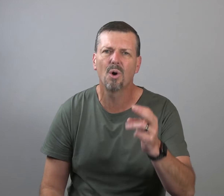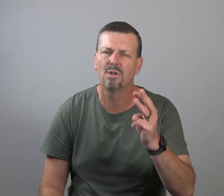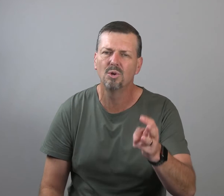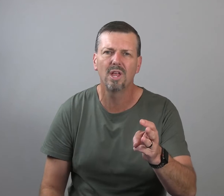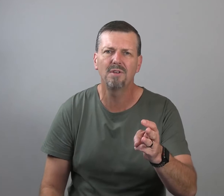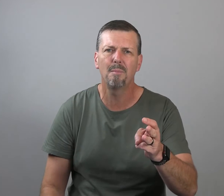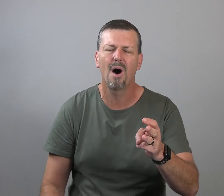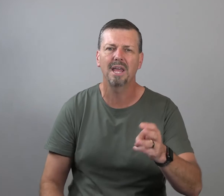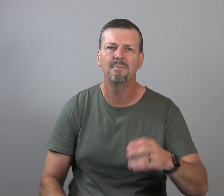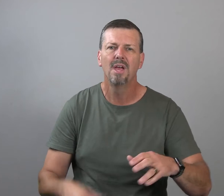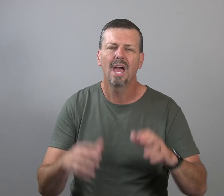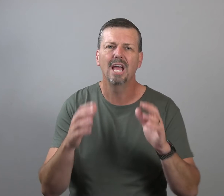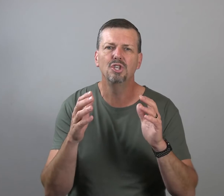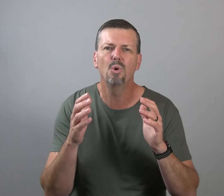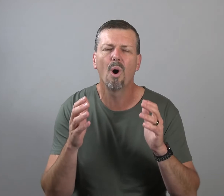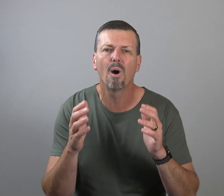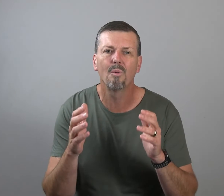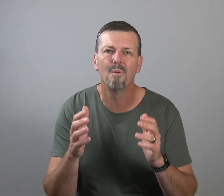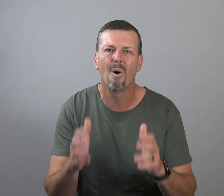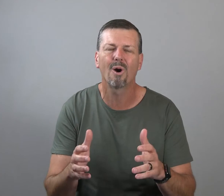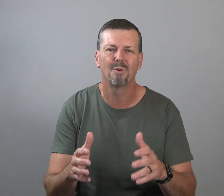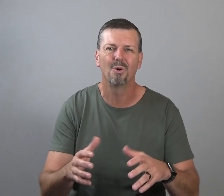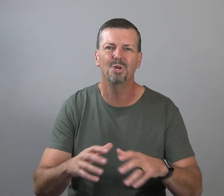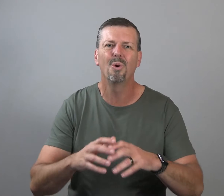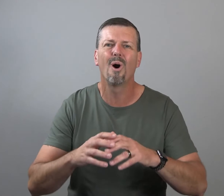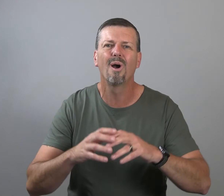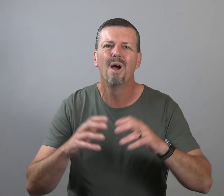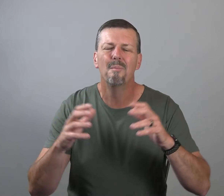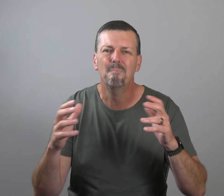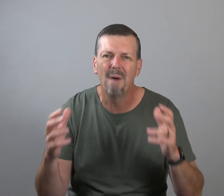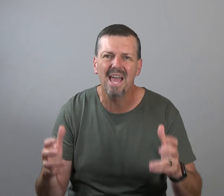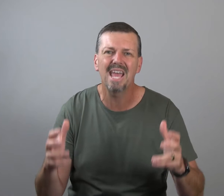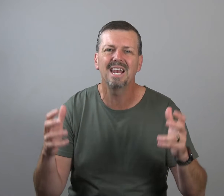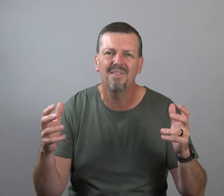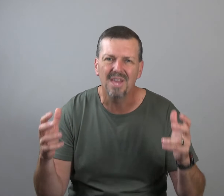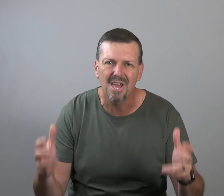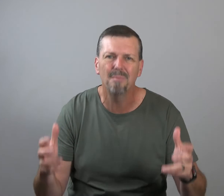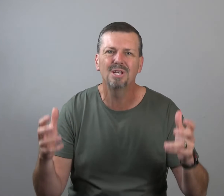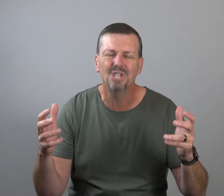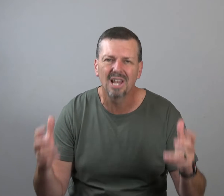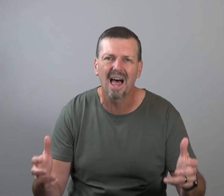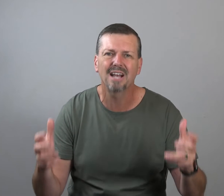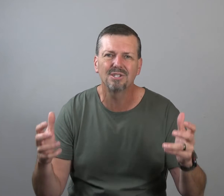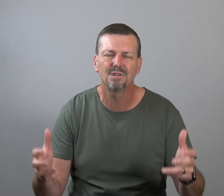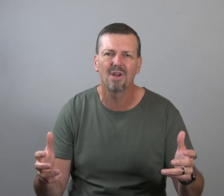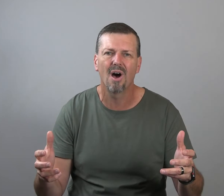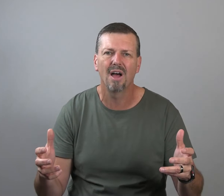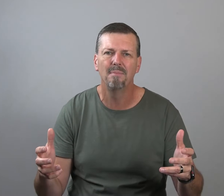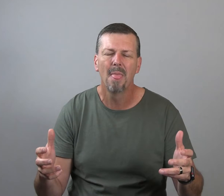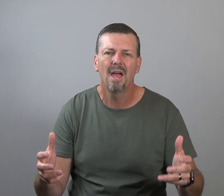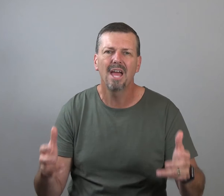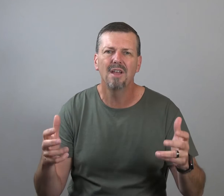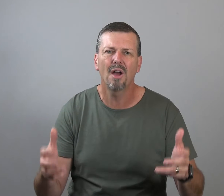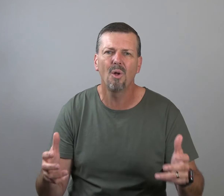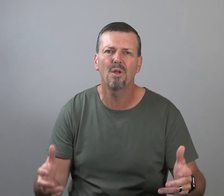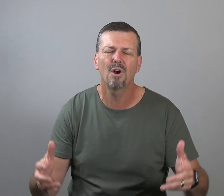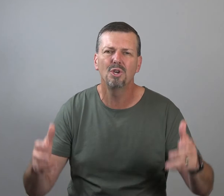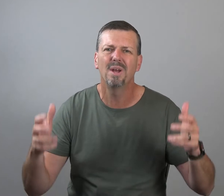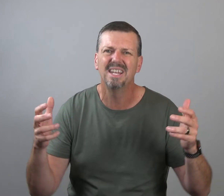soul and you live in a body, and you are remarkable. You are made in the image and likeness of God. And not only are you an